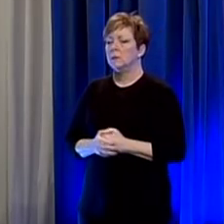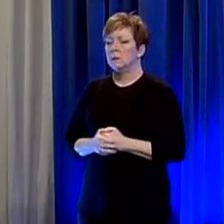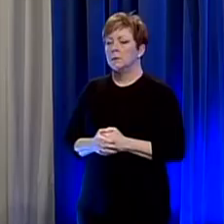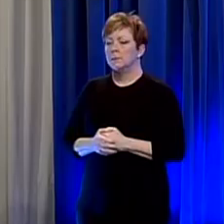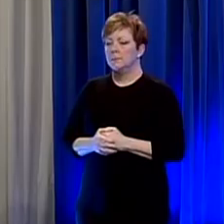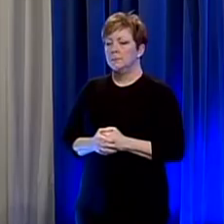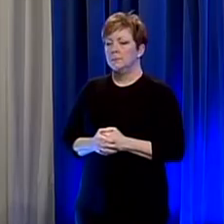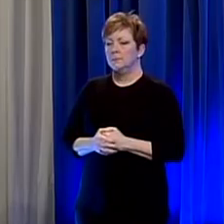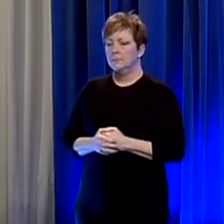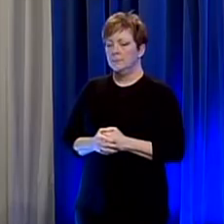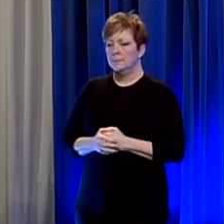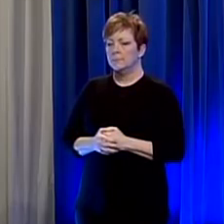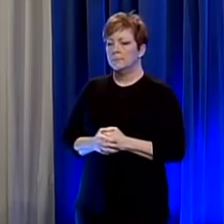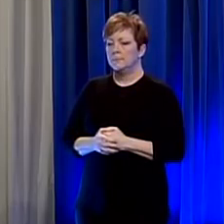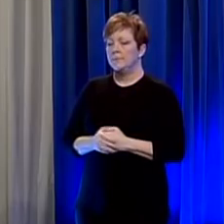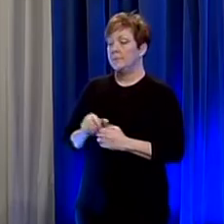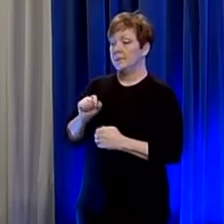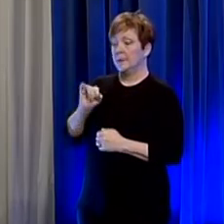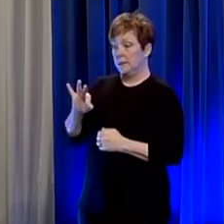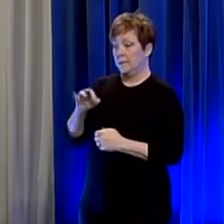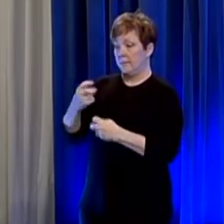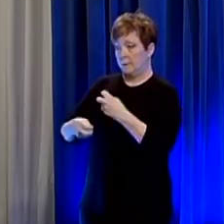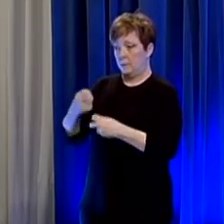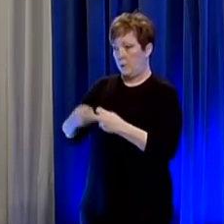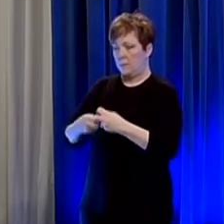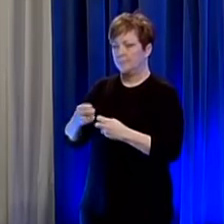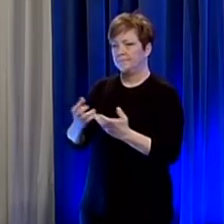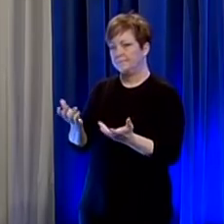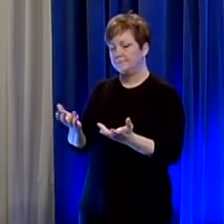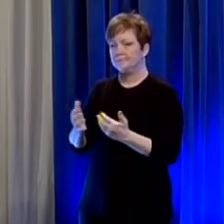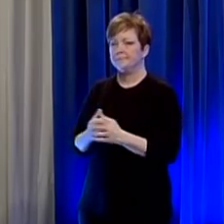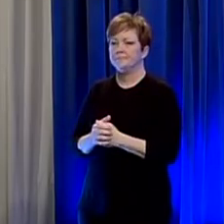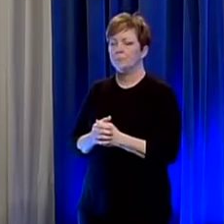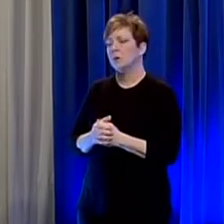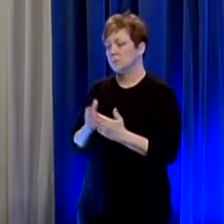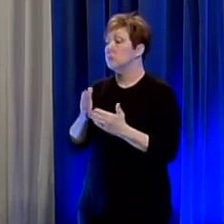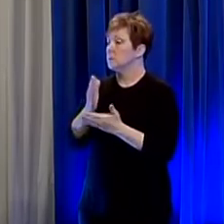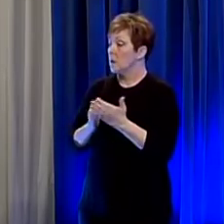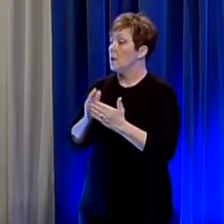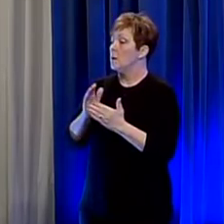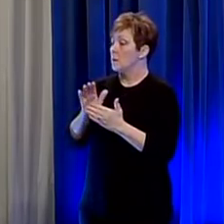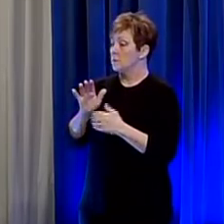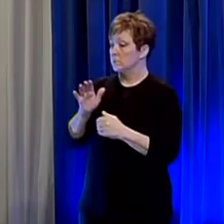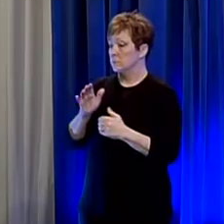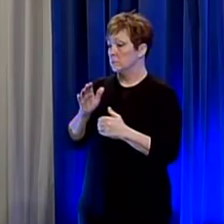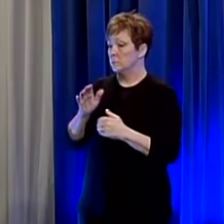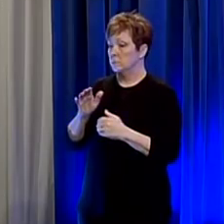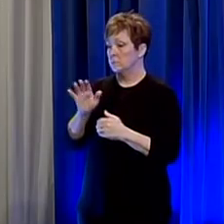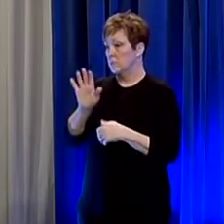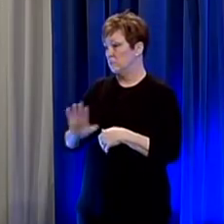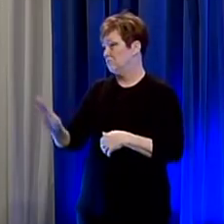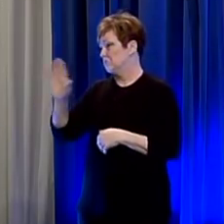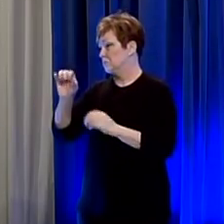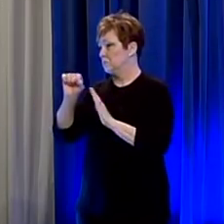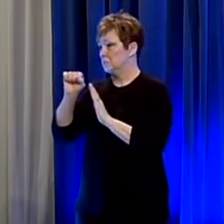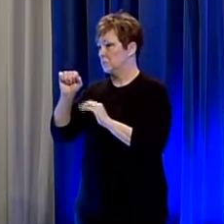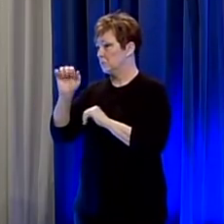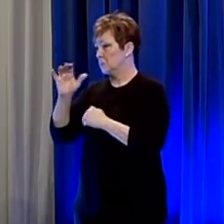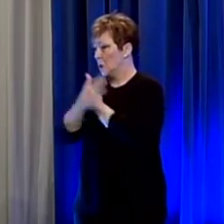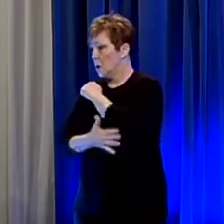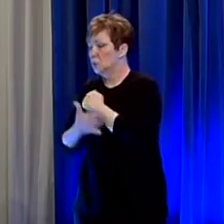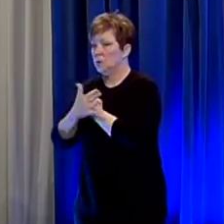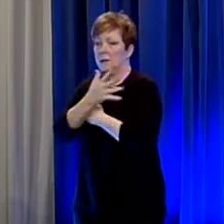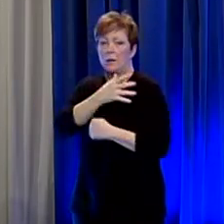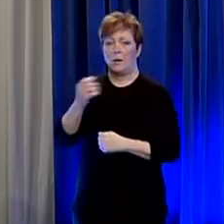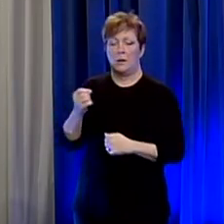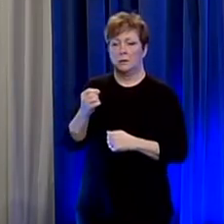have those those issues um in some parts of the country and even in jefferson county there have been health orders related to workplaces